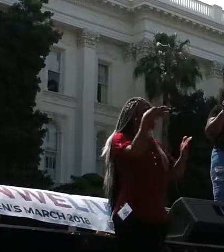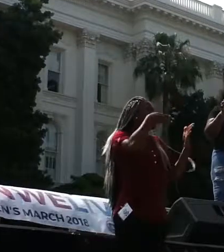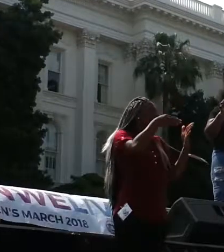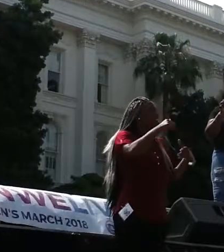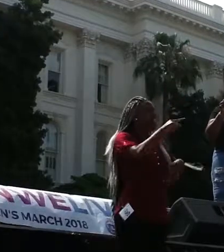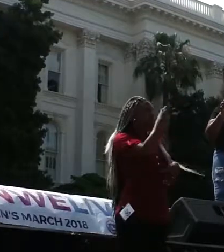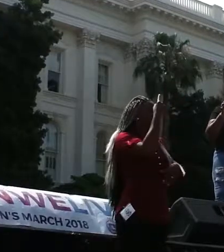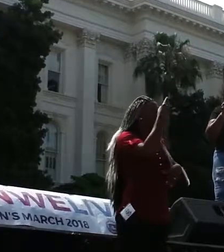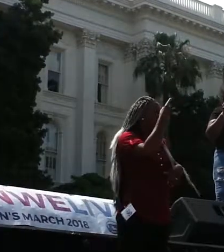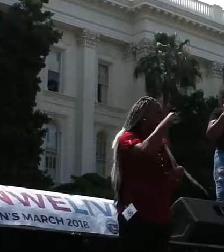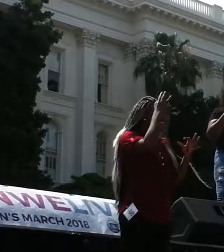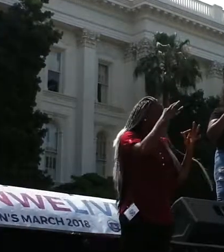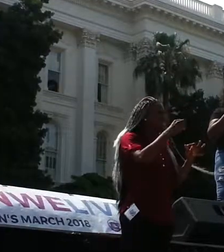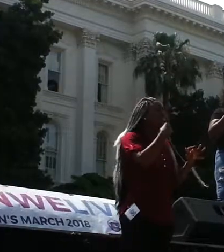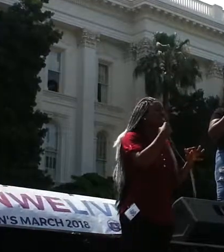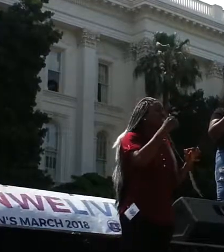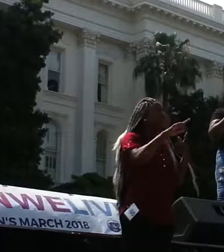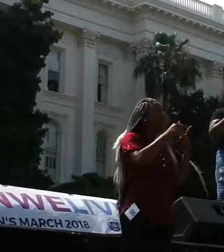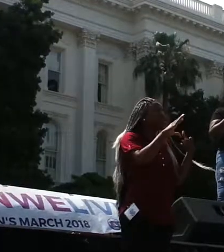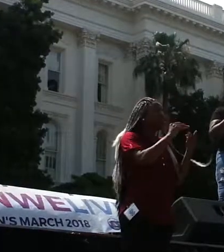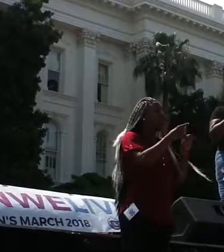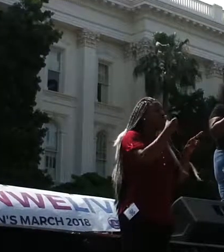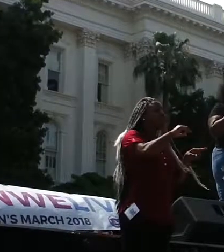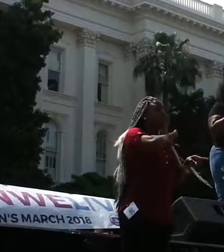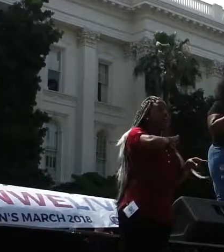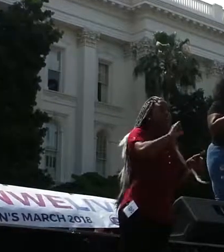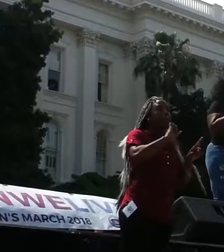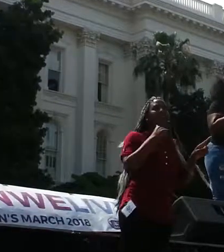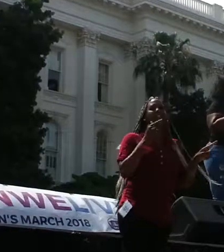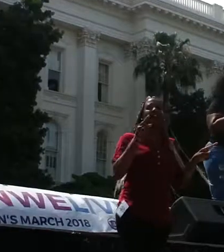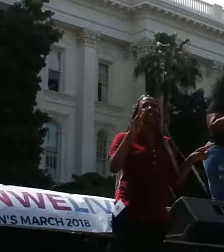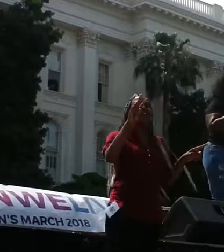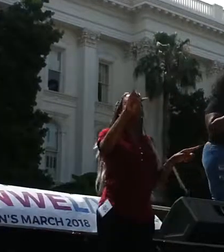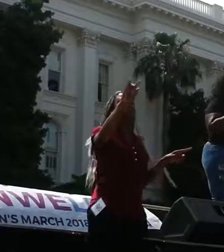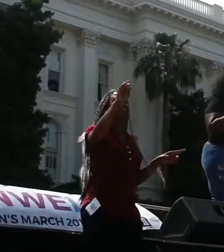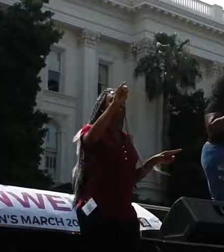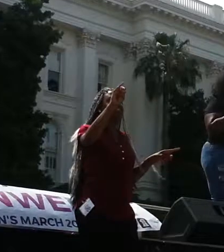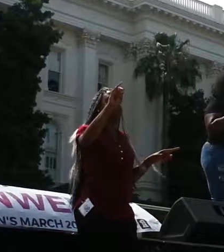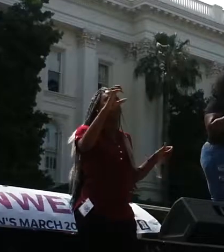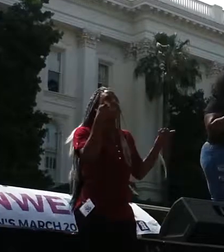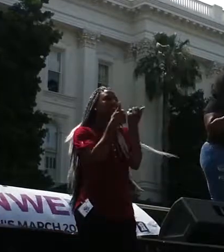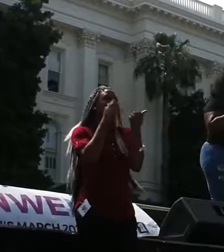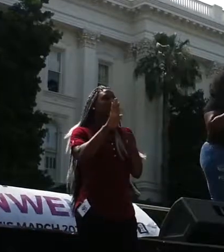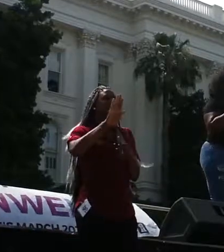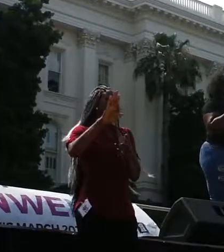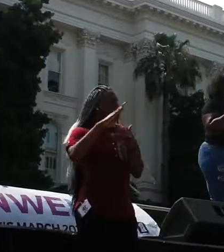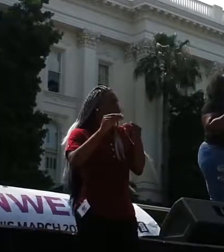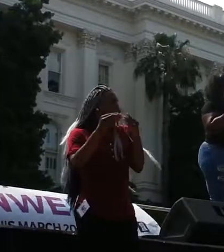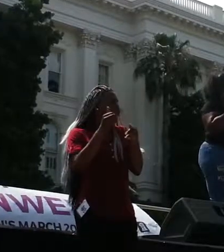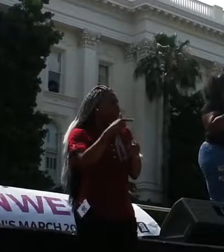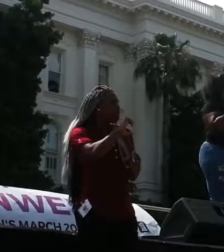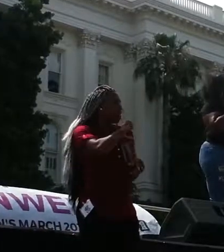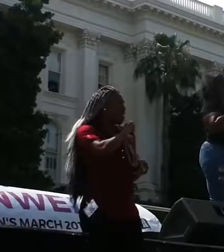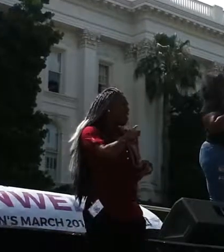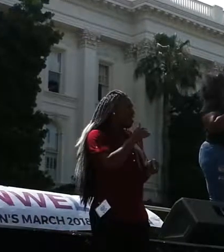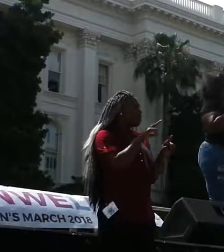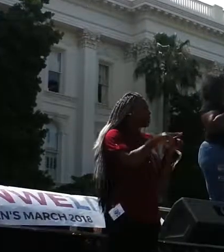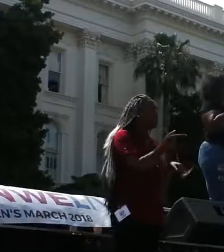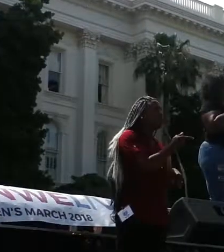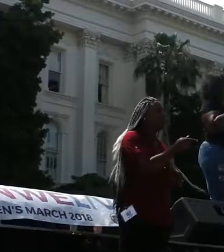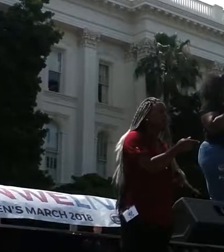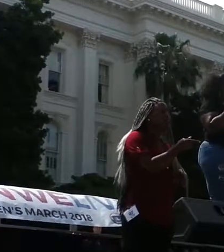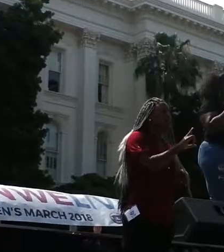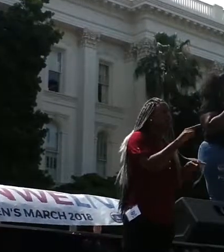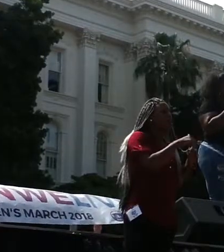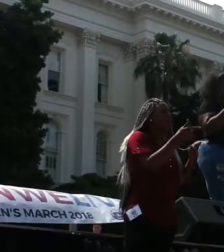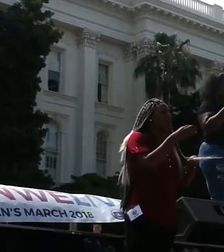to tell the story of murdering cops instead of victims and activist stories. When the power structures that be